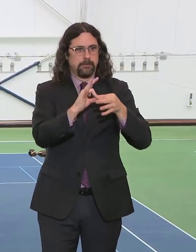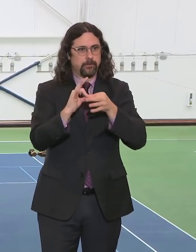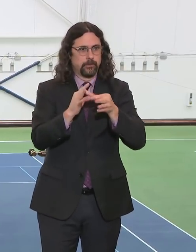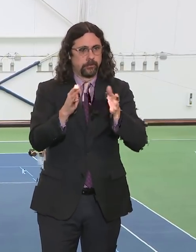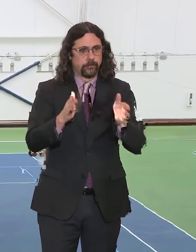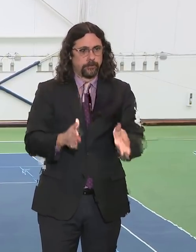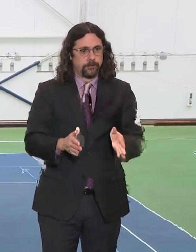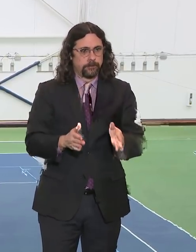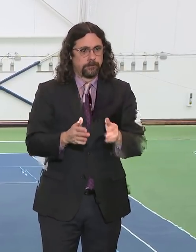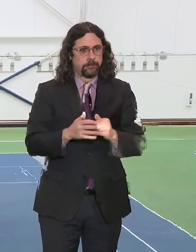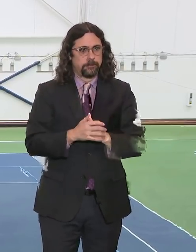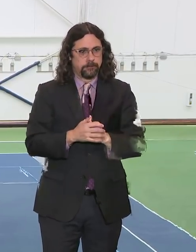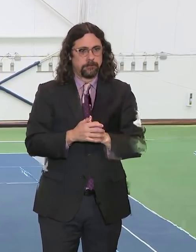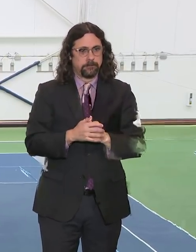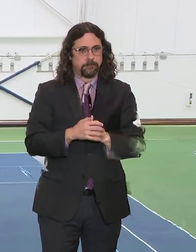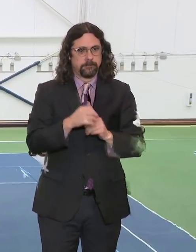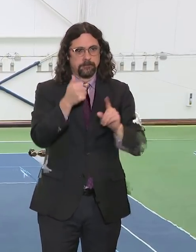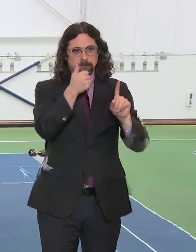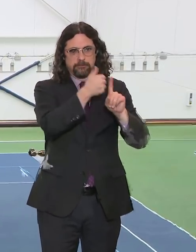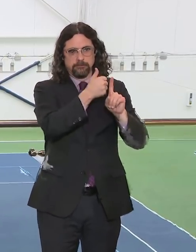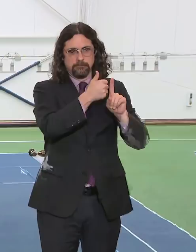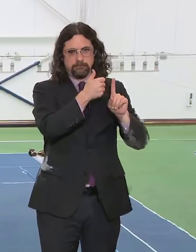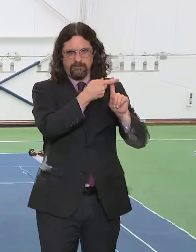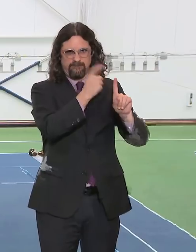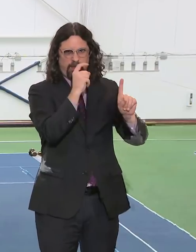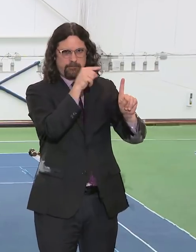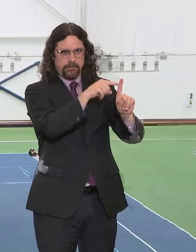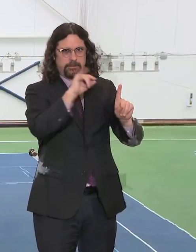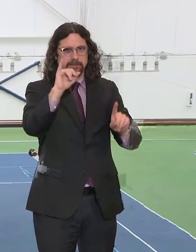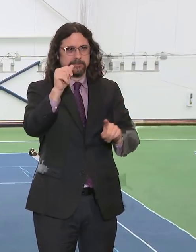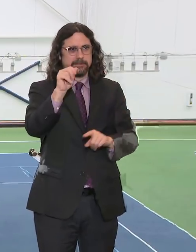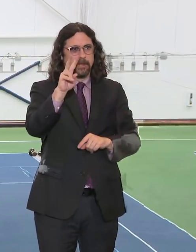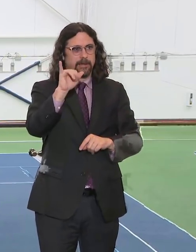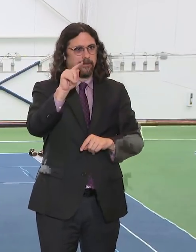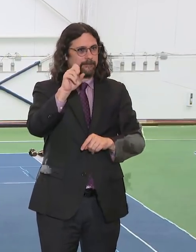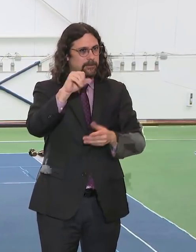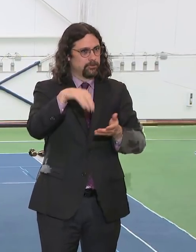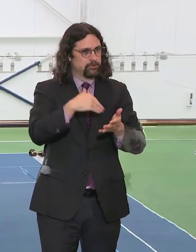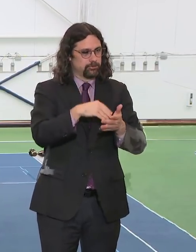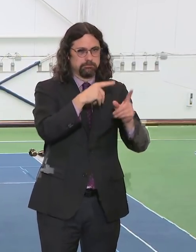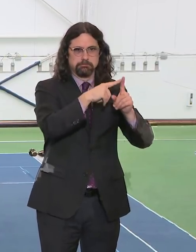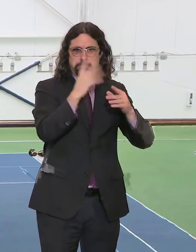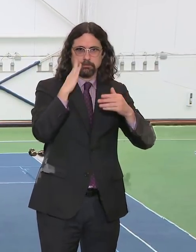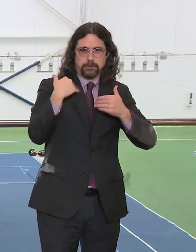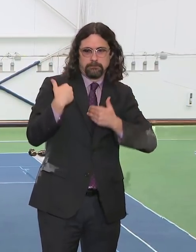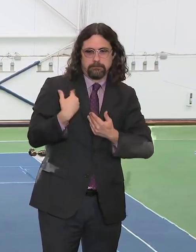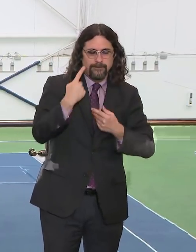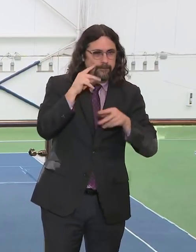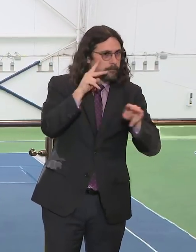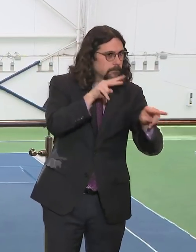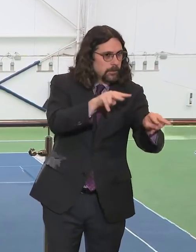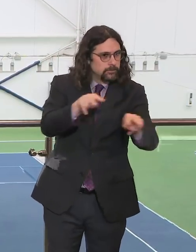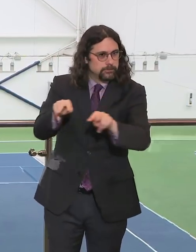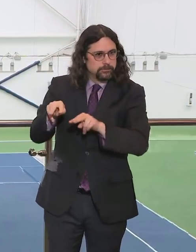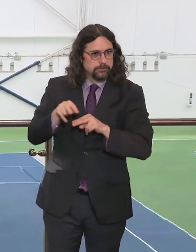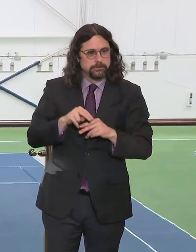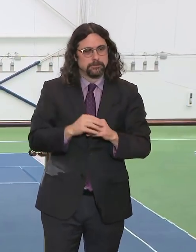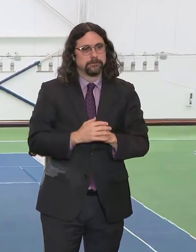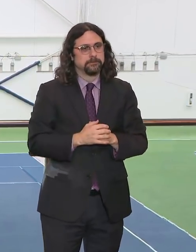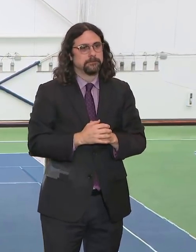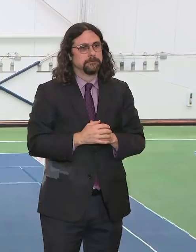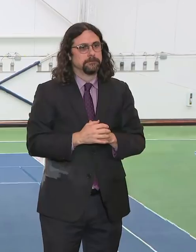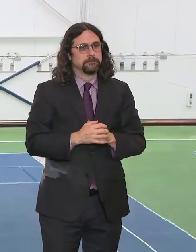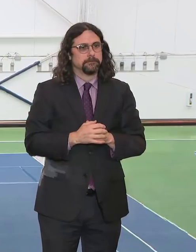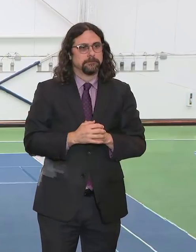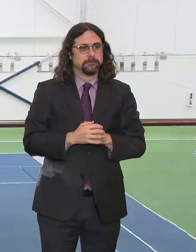That's just being put in hyper mode and being able to do that for this type of an event. What they're going to do is they're putting